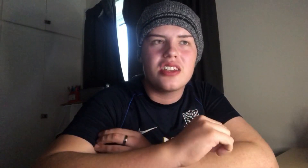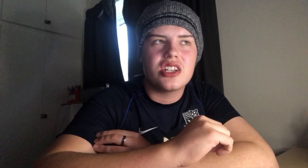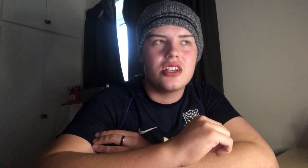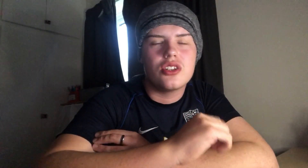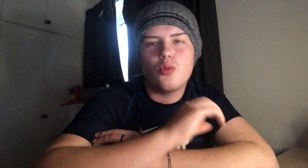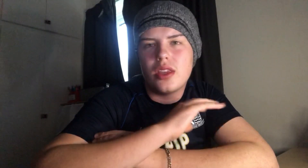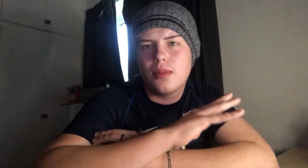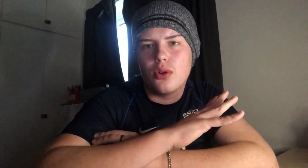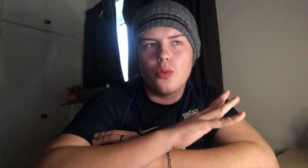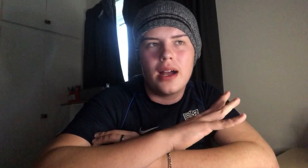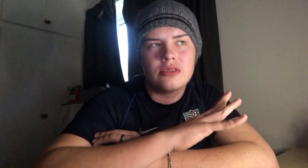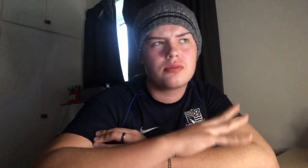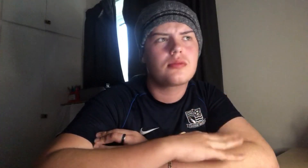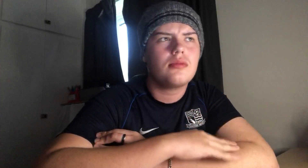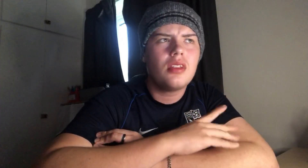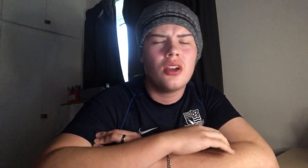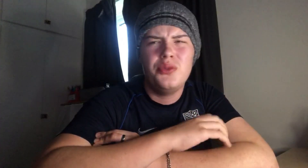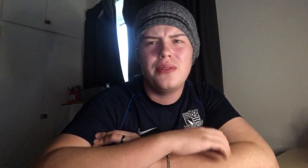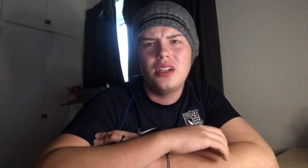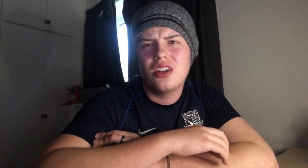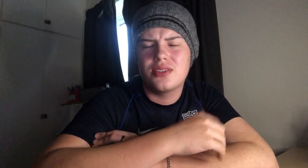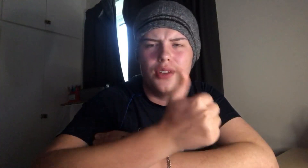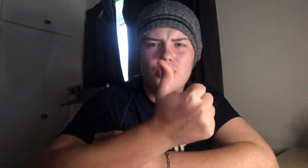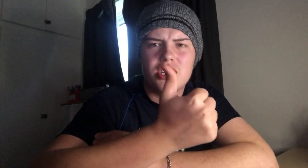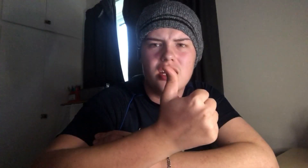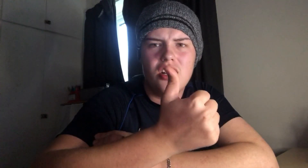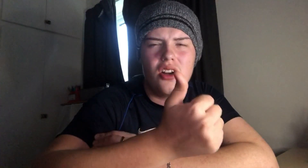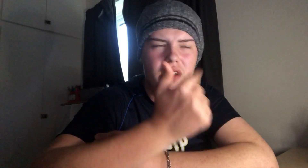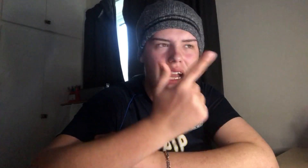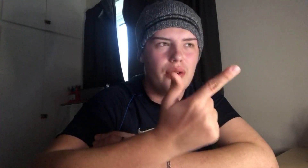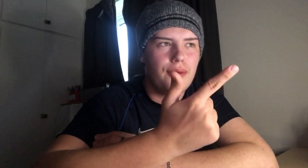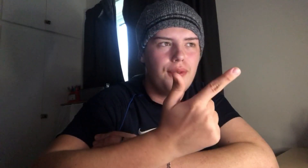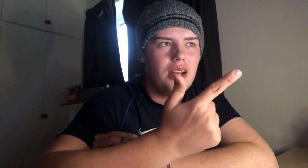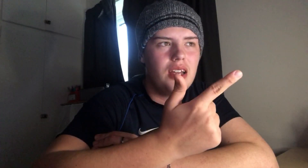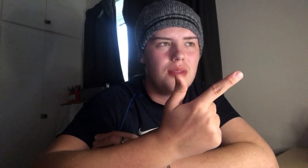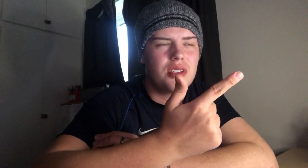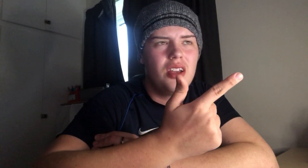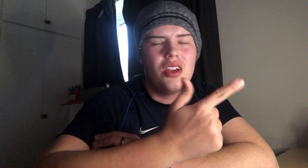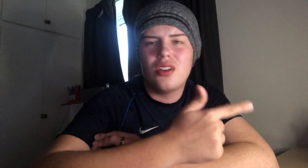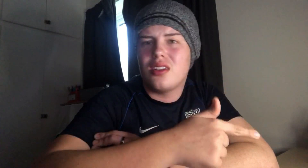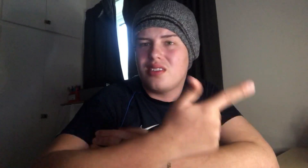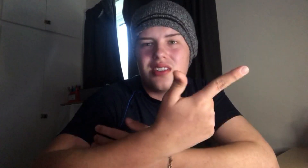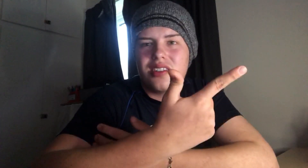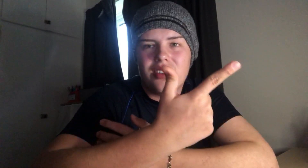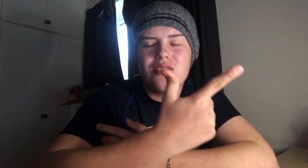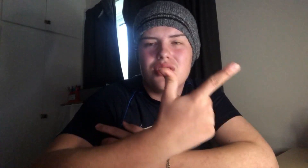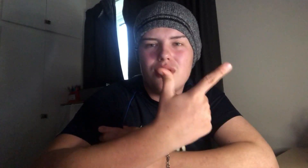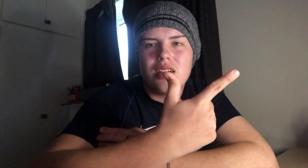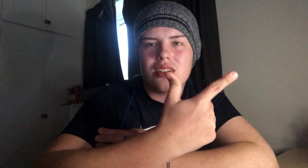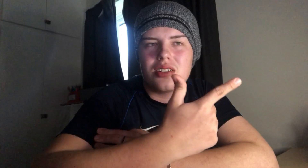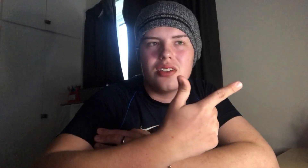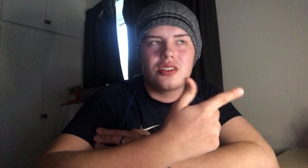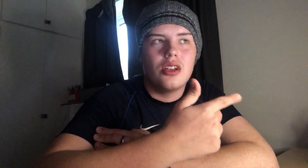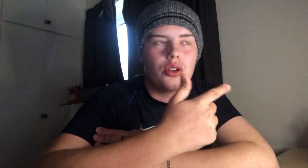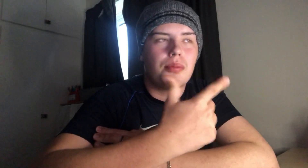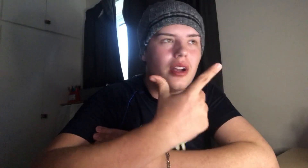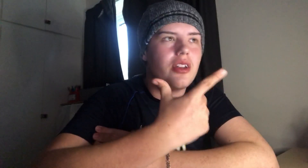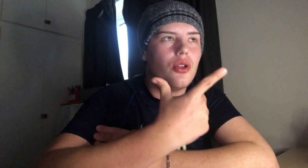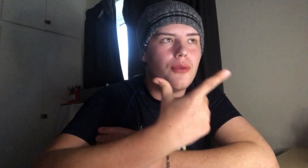in the centre to win the ball back as we have the likes of Lewis Gard, Harry Phillips. Just those two youngsters look brilliant on